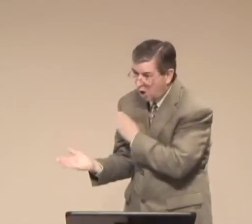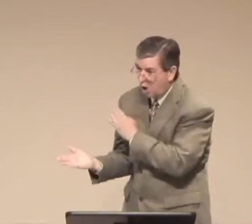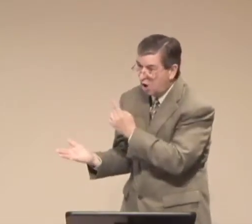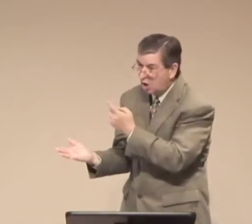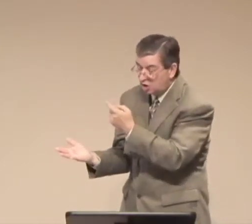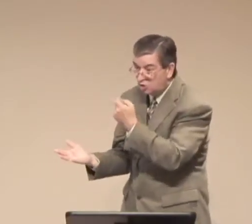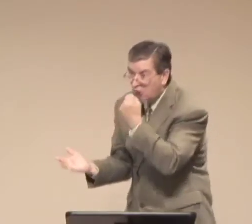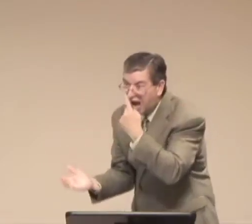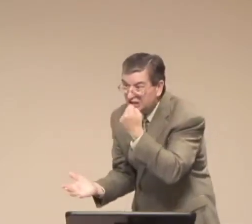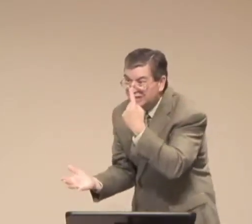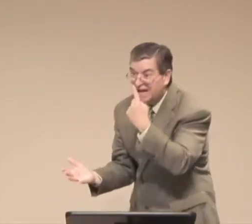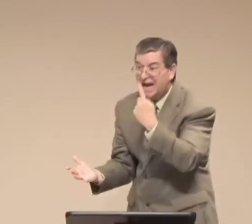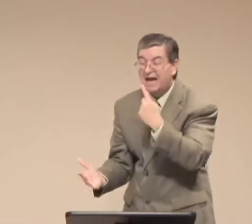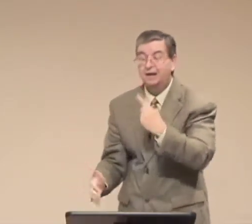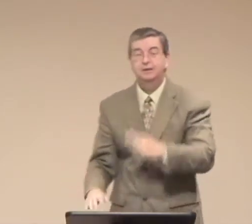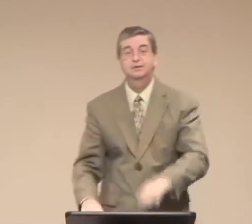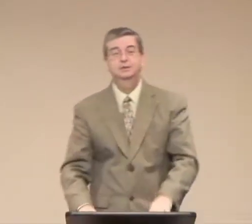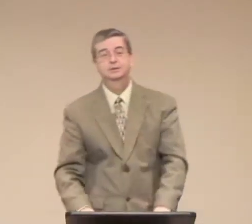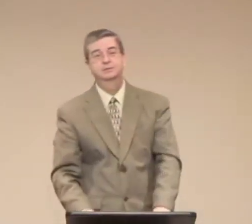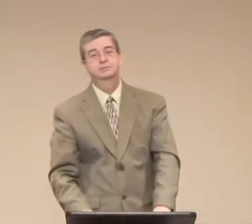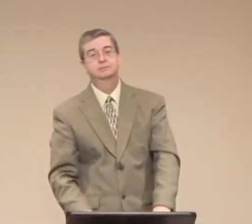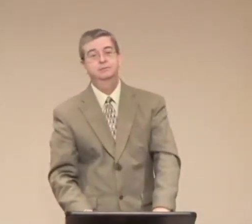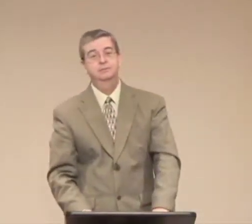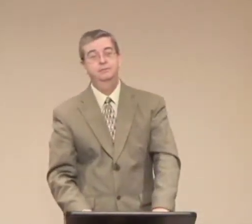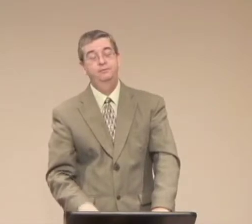She's not supposed to be dying. Don't you get it?